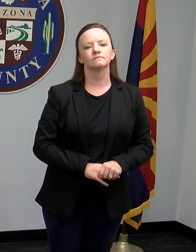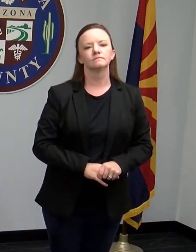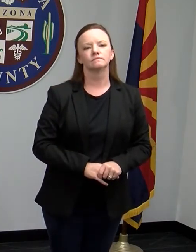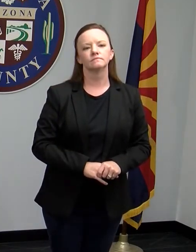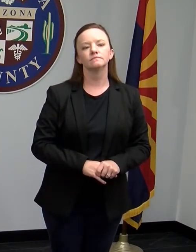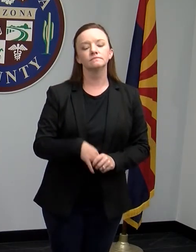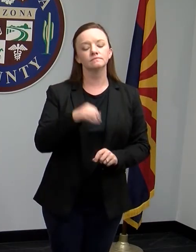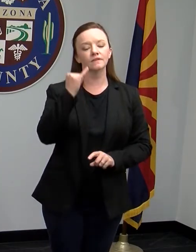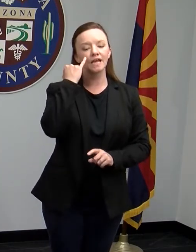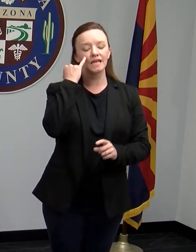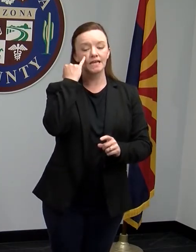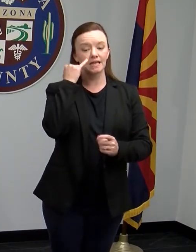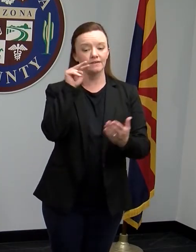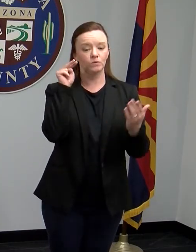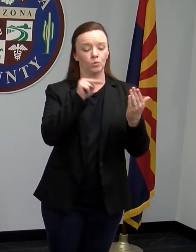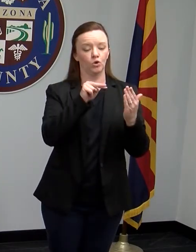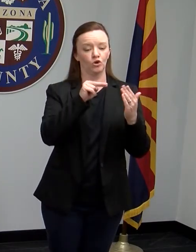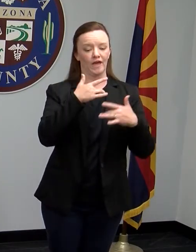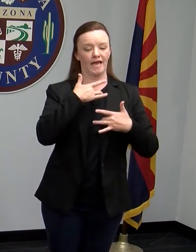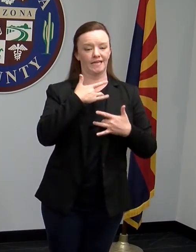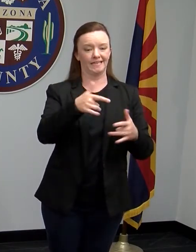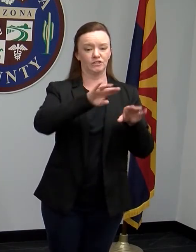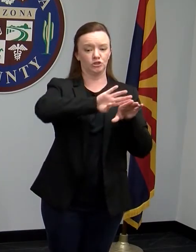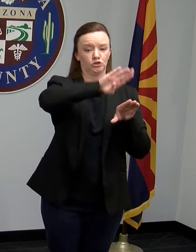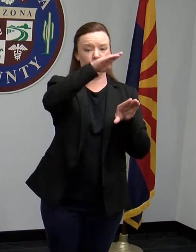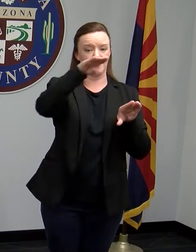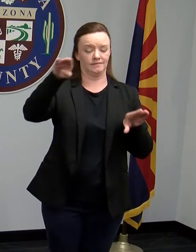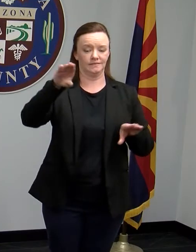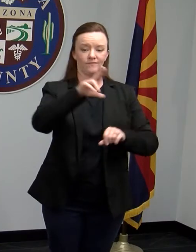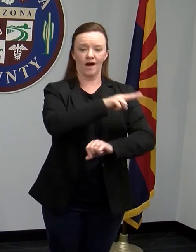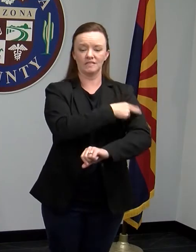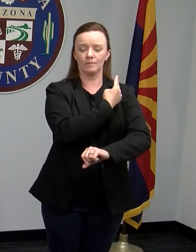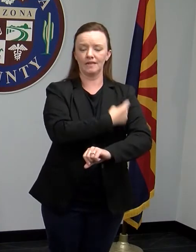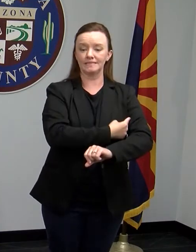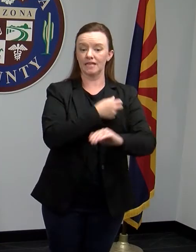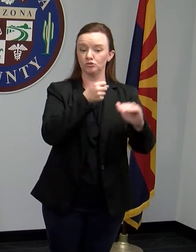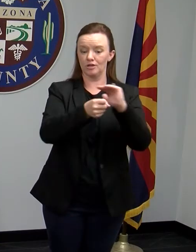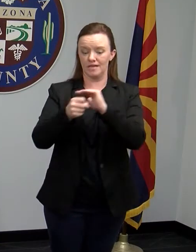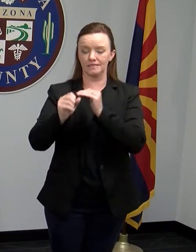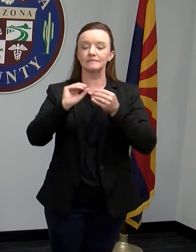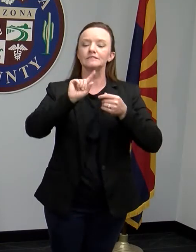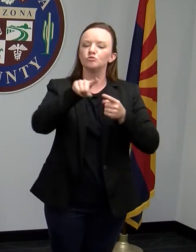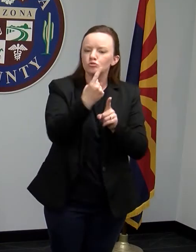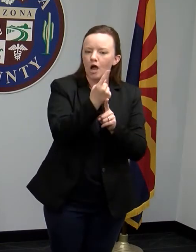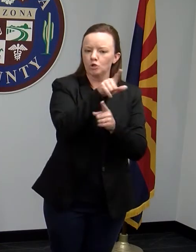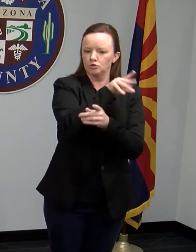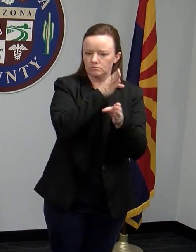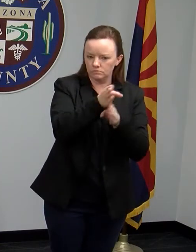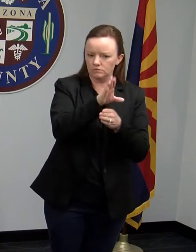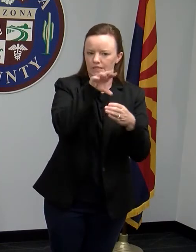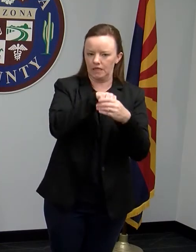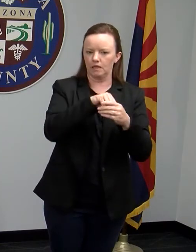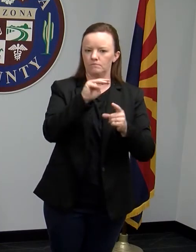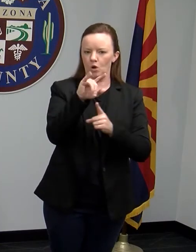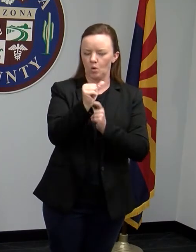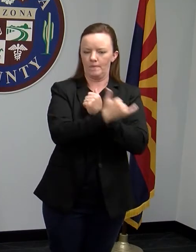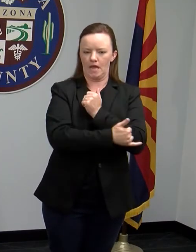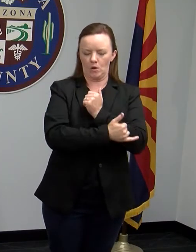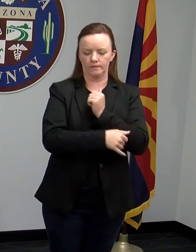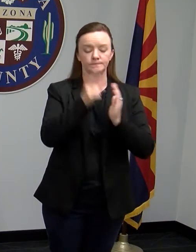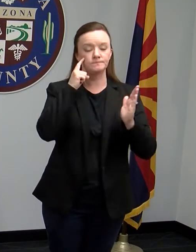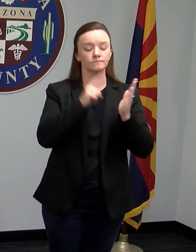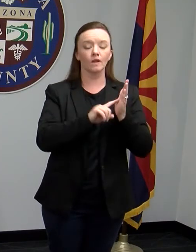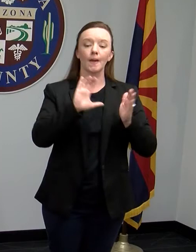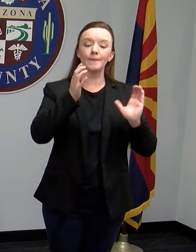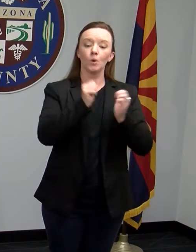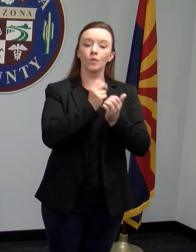So if you look at the trend of hospitalizations specifically in Maricopa County, what you can see is that compared to two weeks ago,